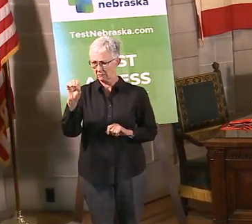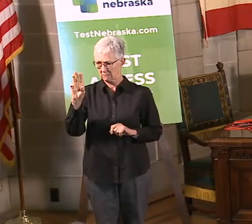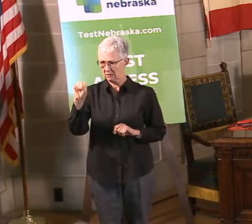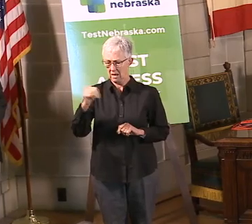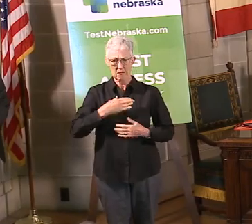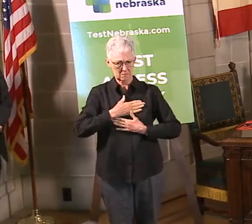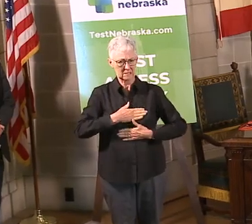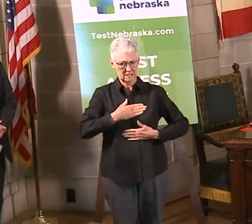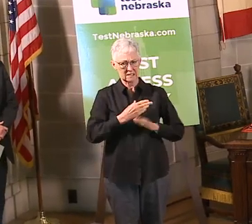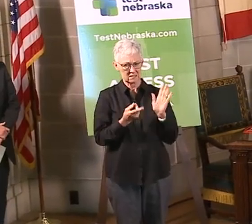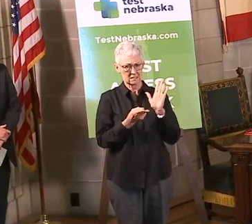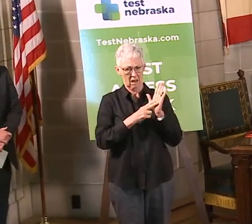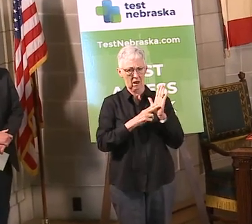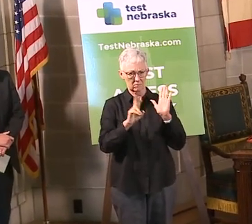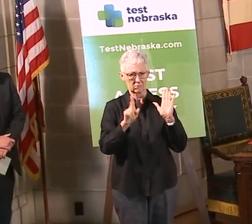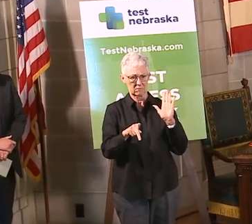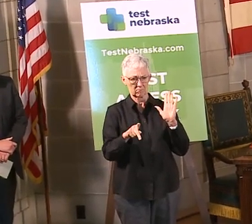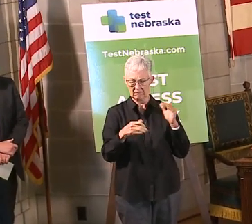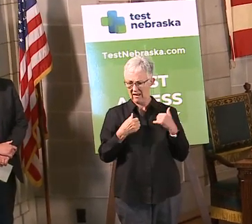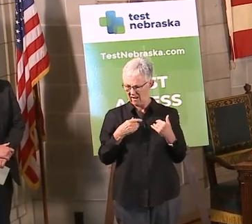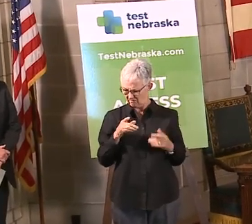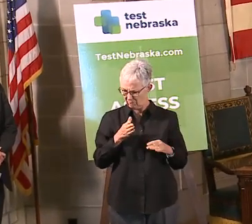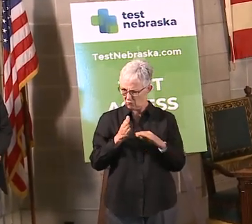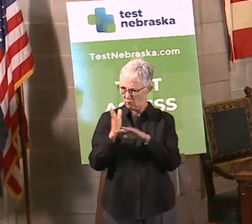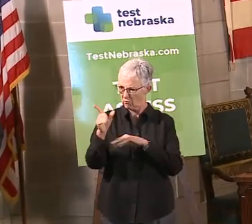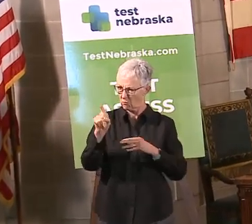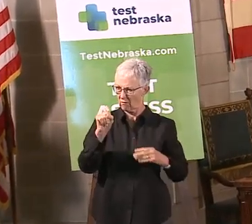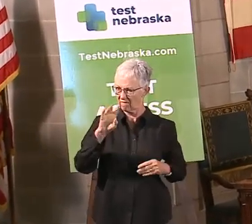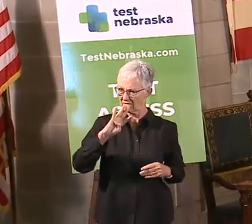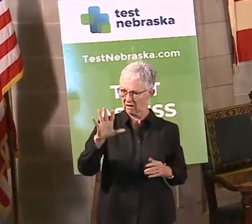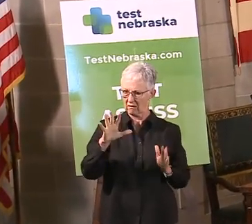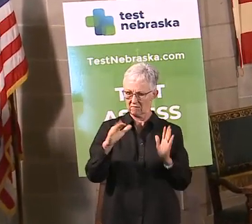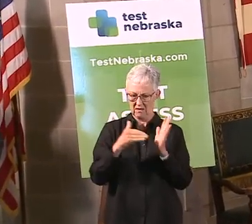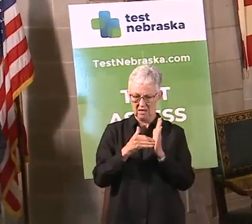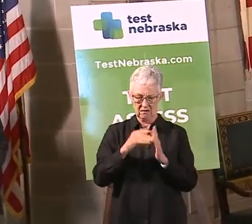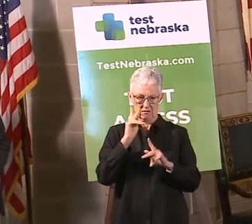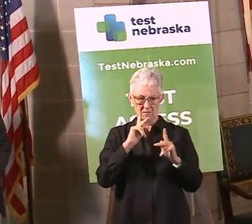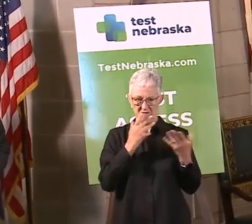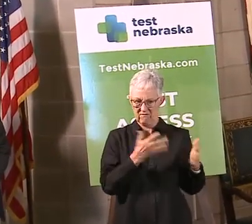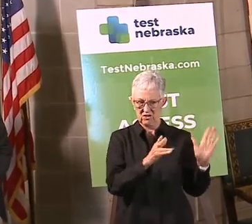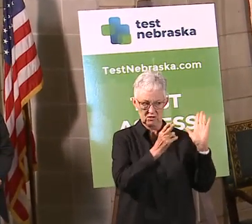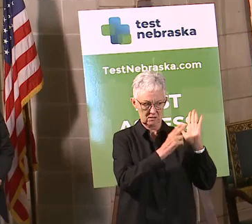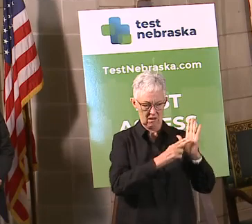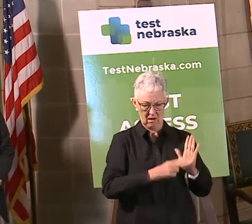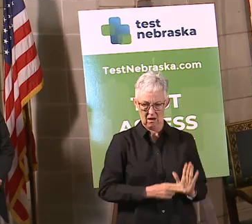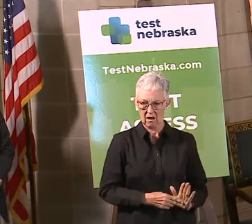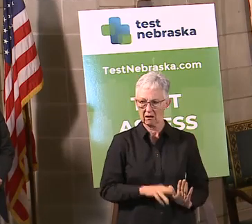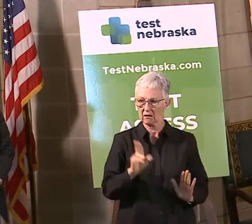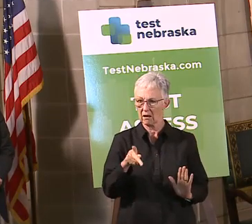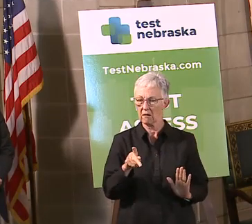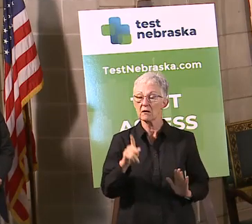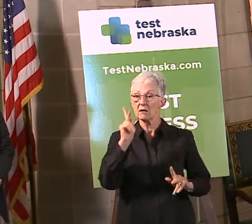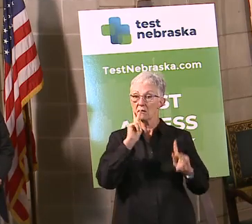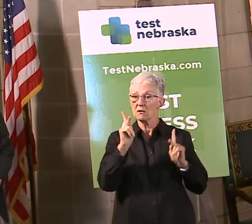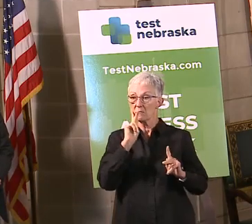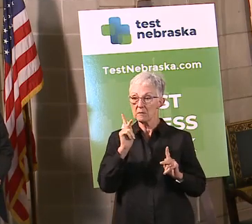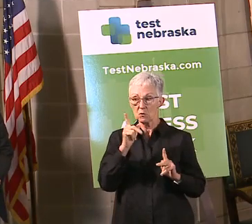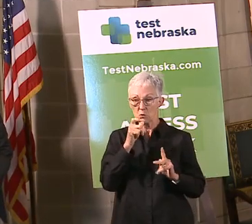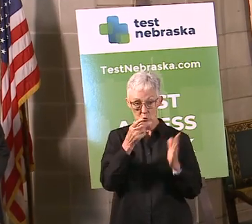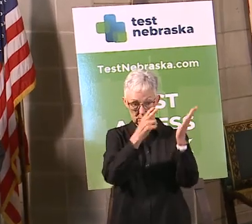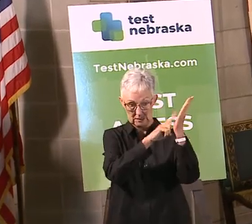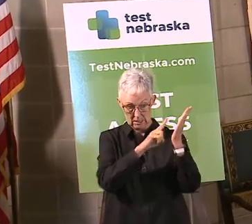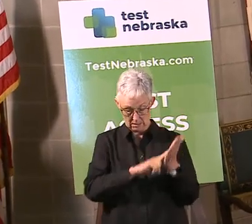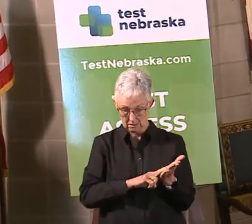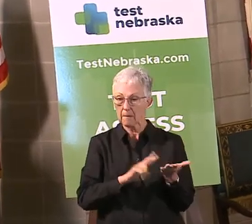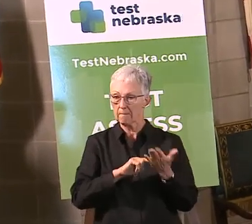145,000 people who have signed up. We want to get people to sign up so that they can go do the testing, and that's how